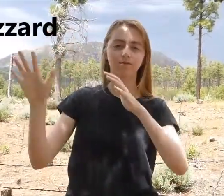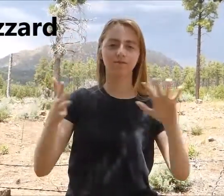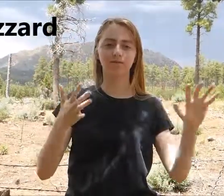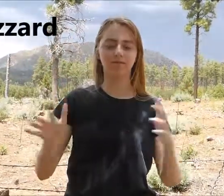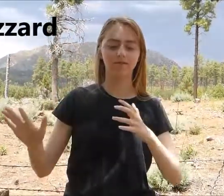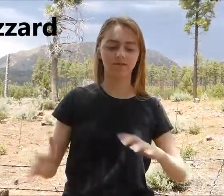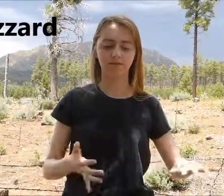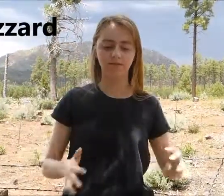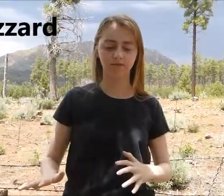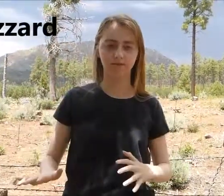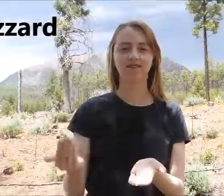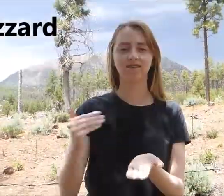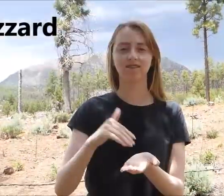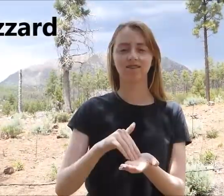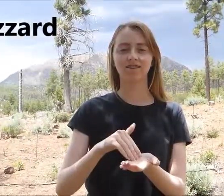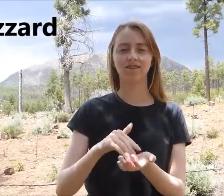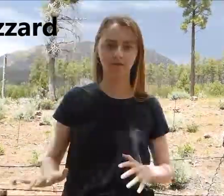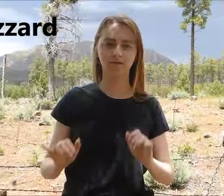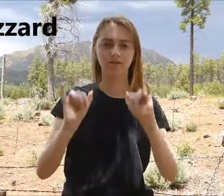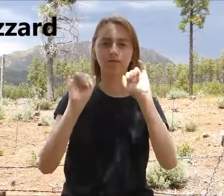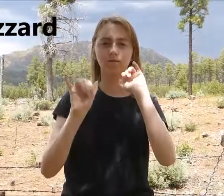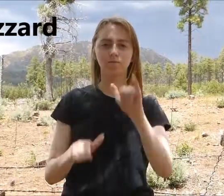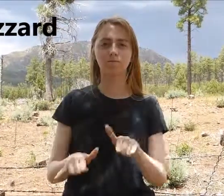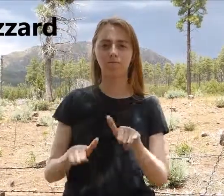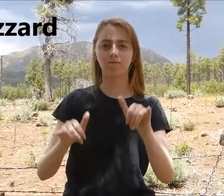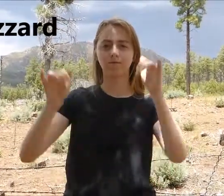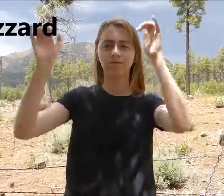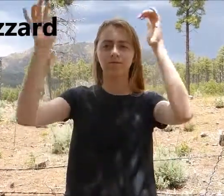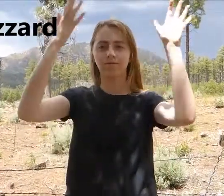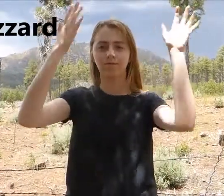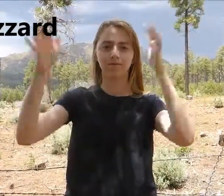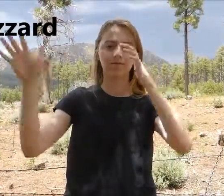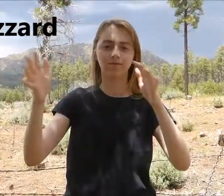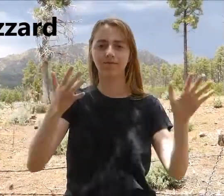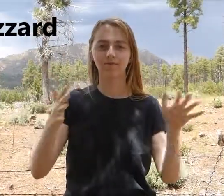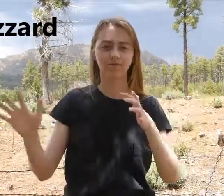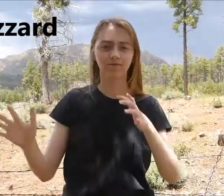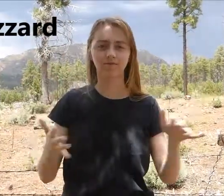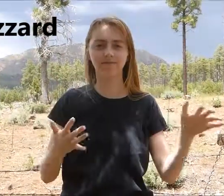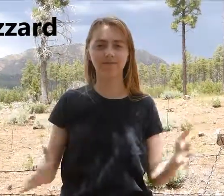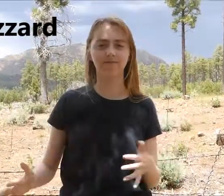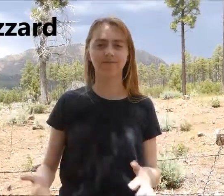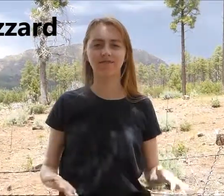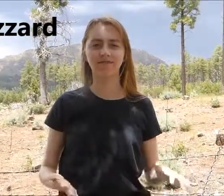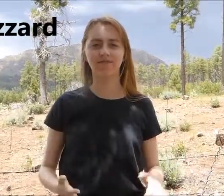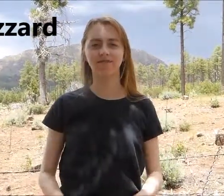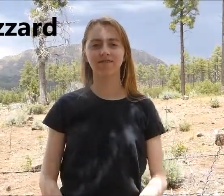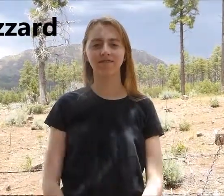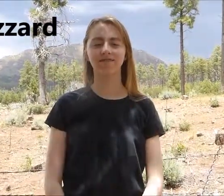Blizzard, again, blizzard. Flor, again, Thank you.